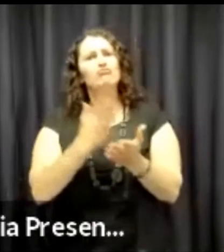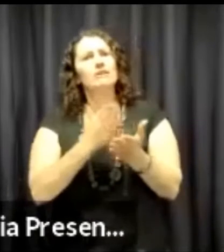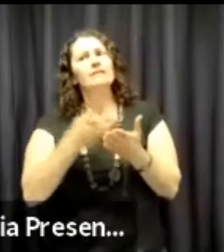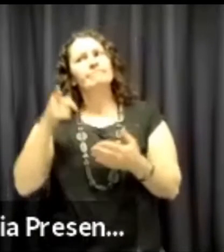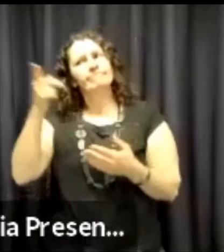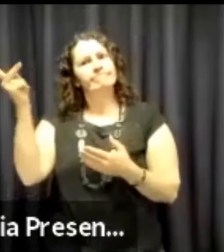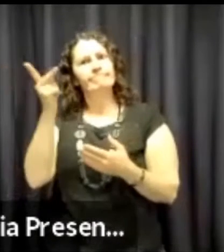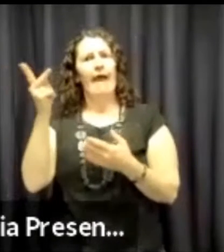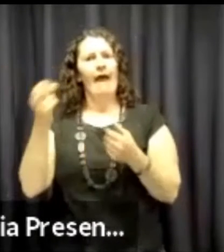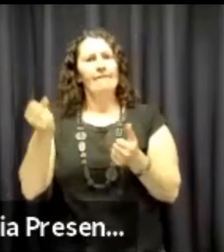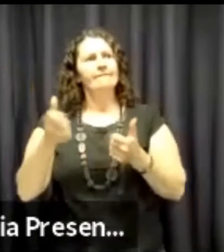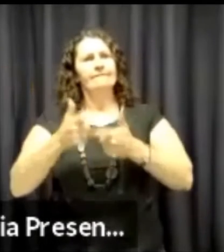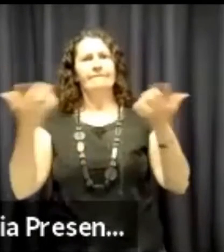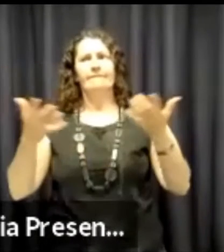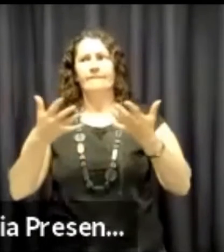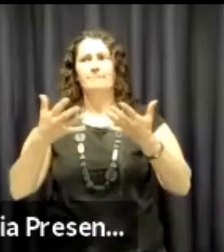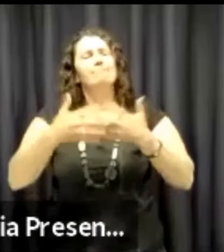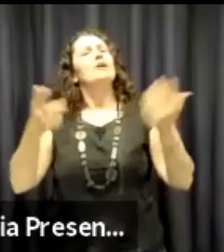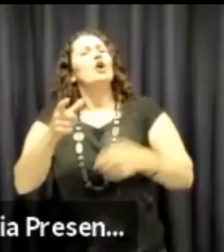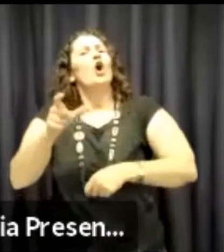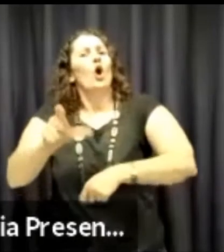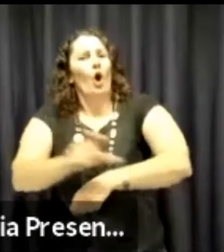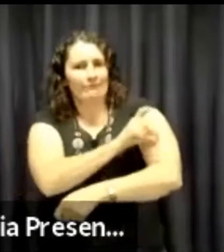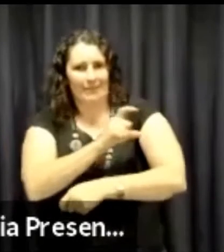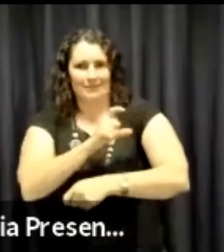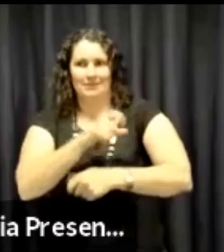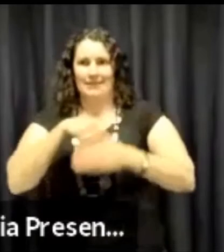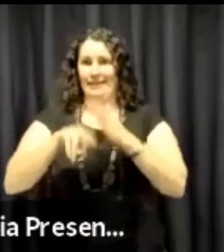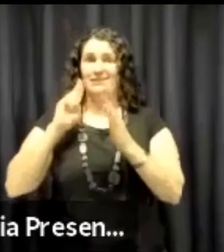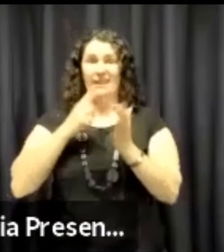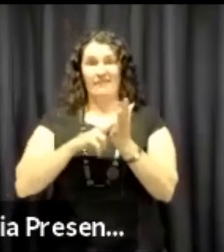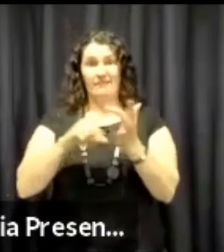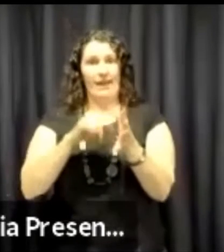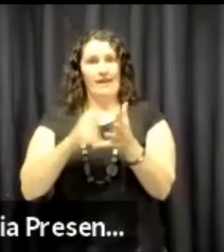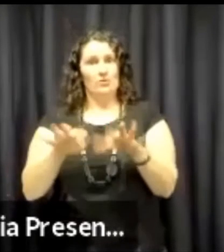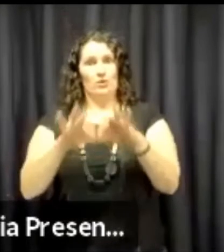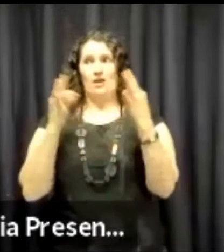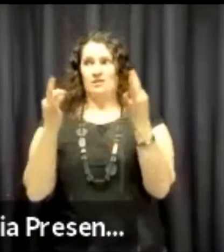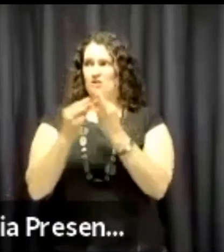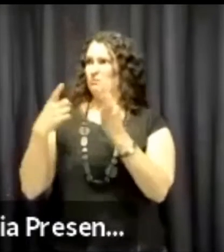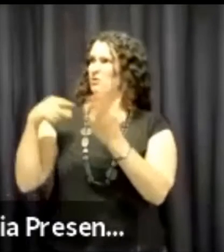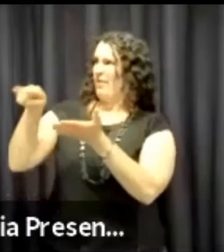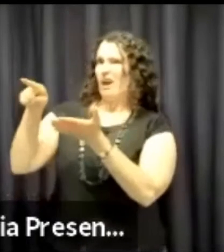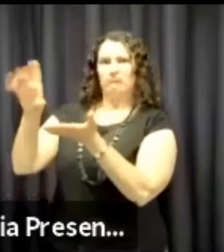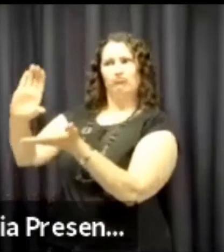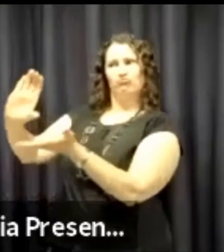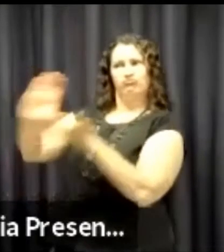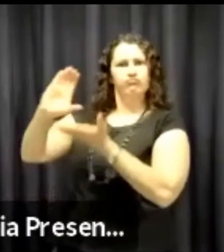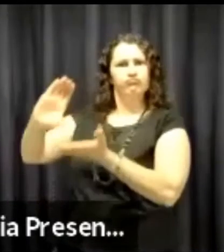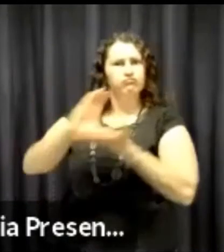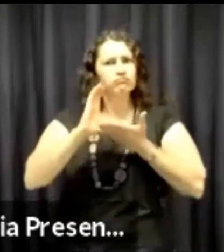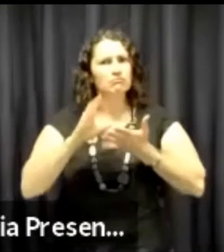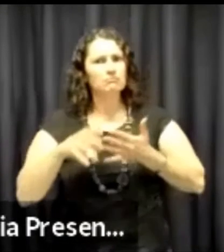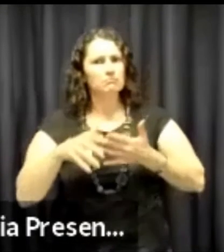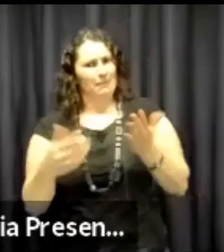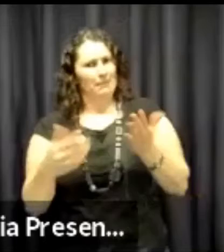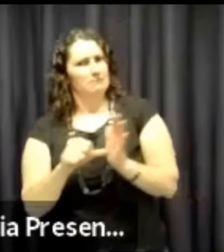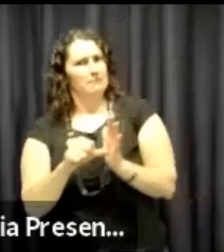and the learnings that have come of that, but also the confidence that is there in Victoria as an organisation. Because